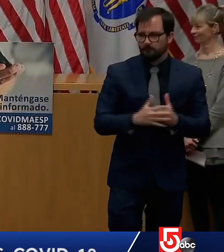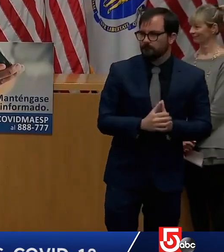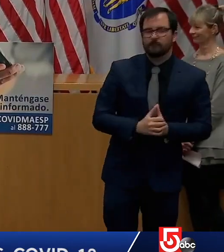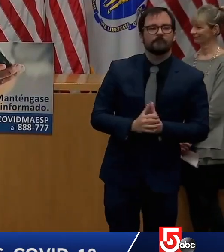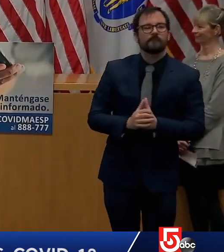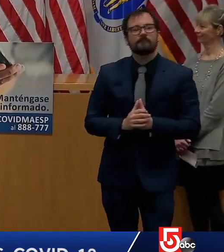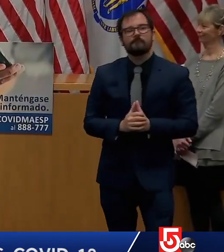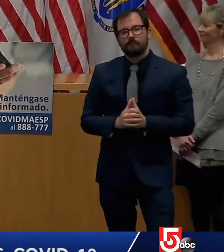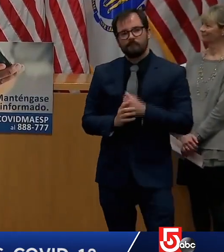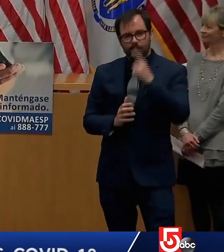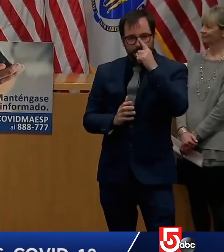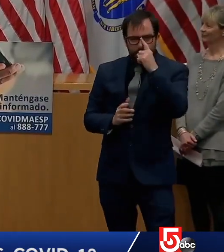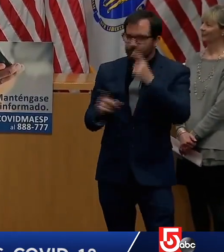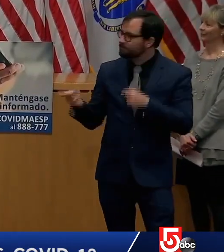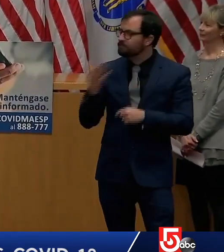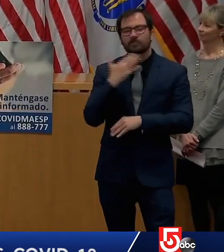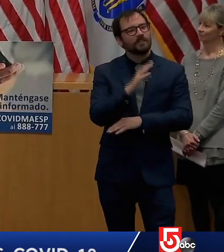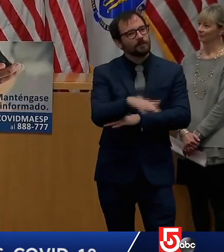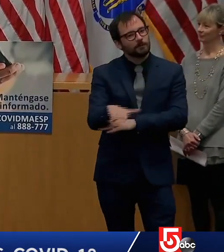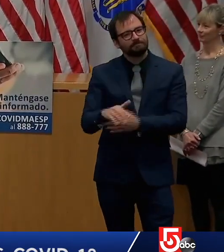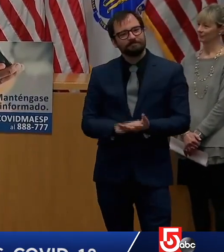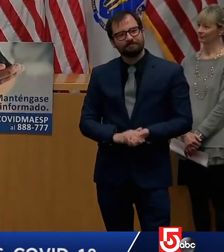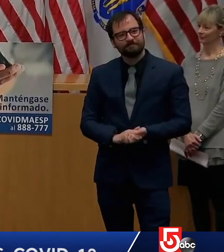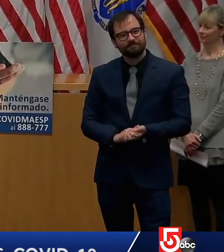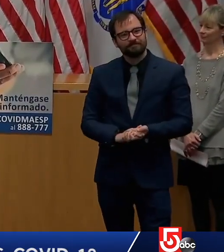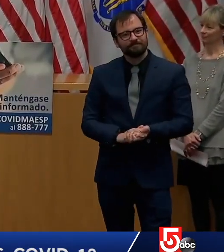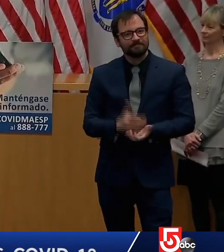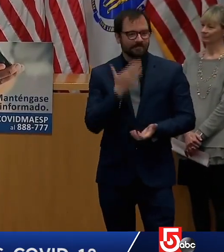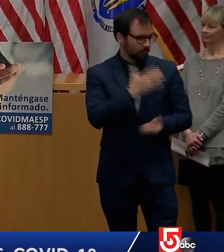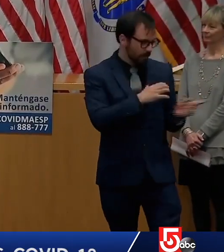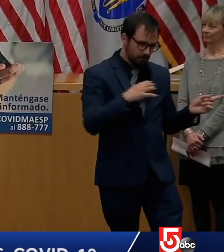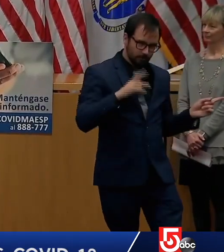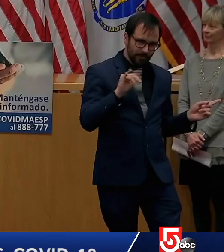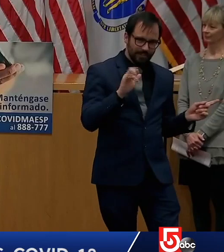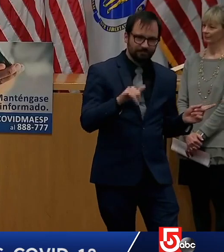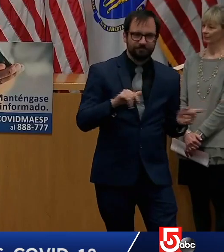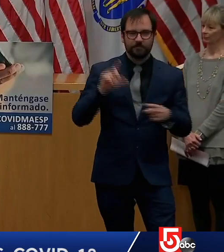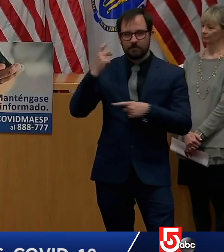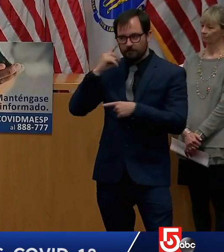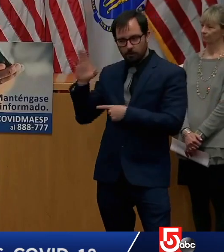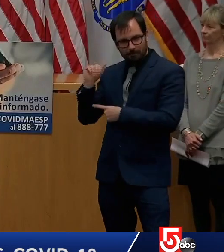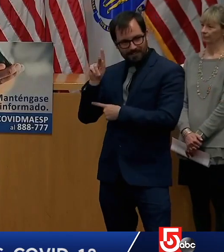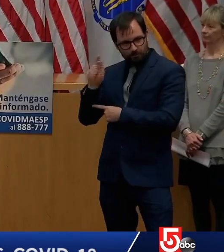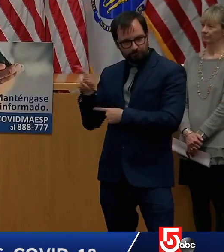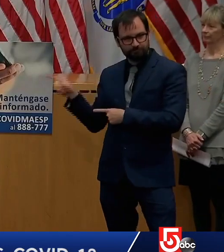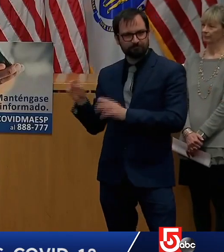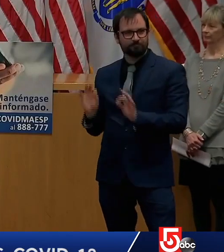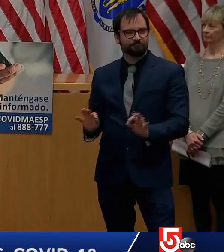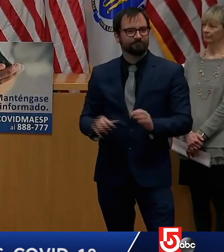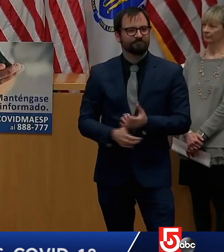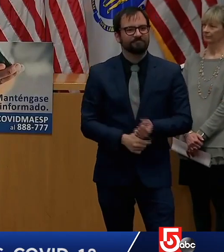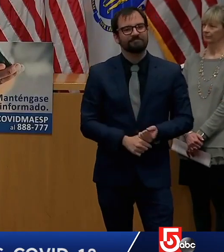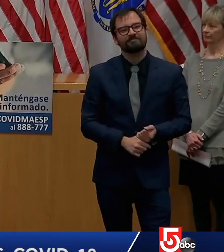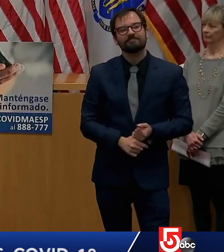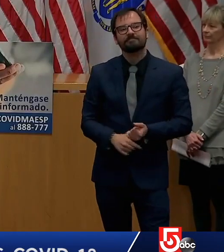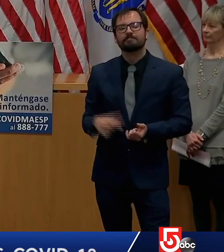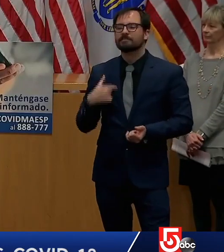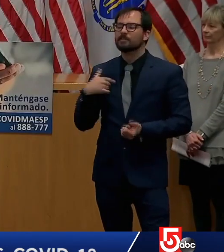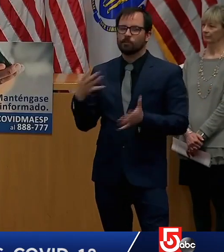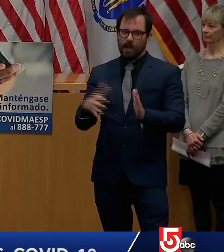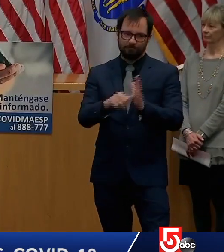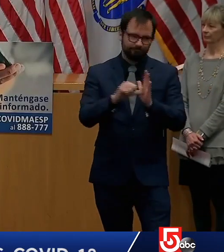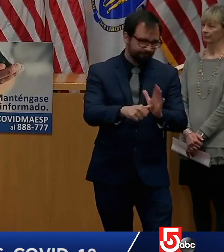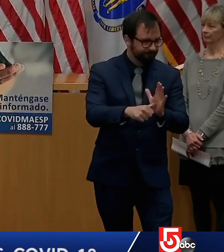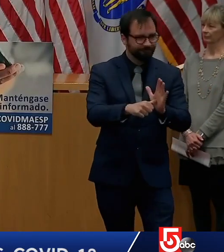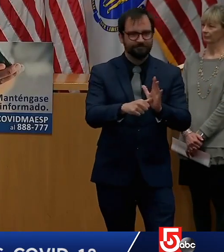Hi, good afternoon. Thank you, Commissioner Riley and Governor Baker. I want to echo our state's thank you